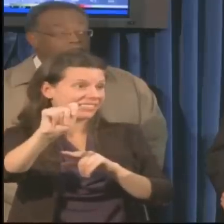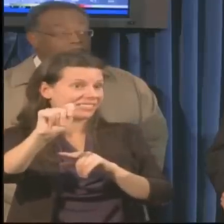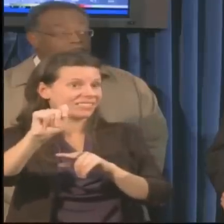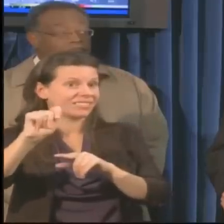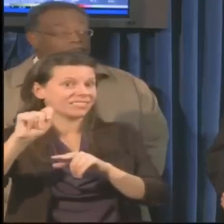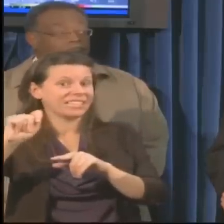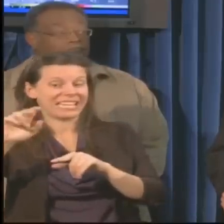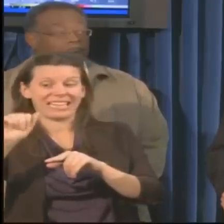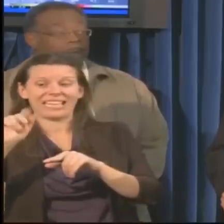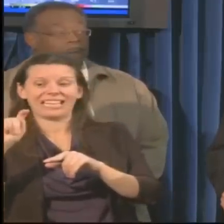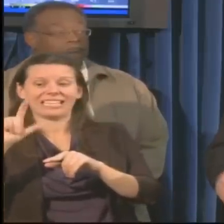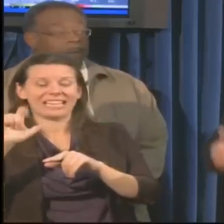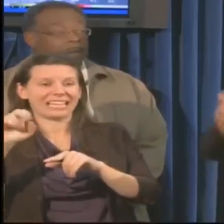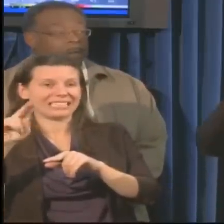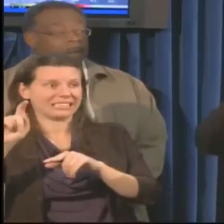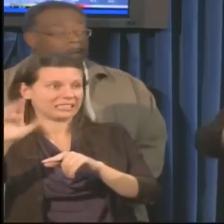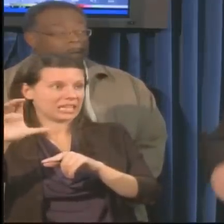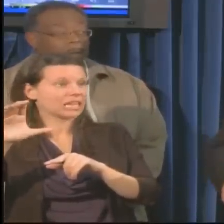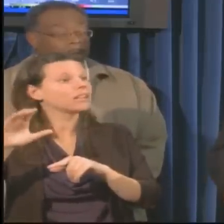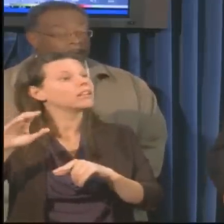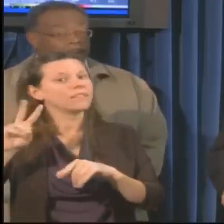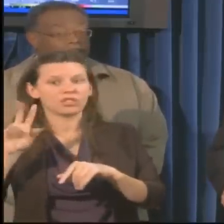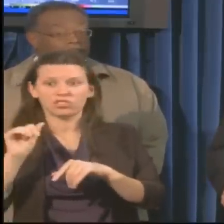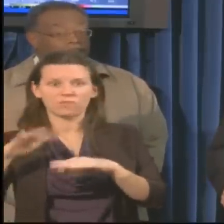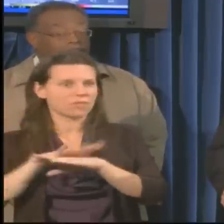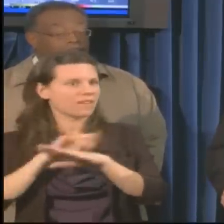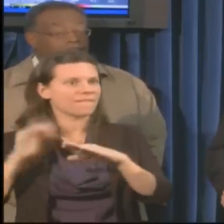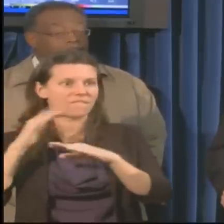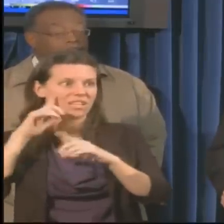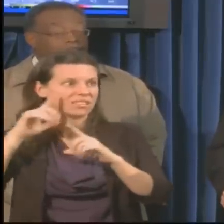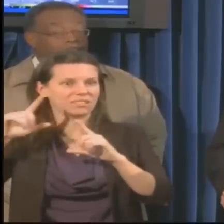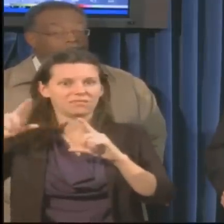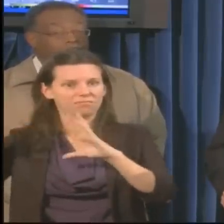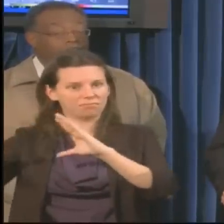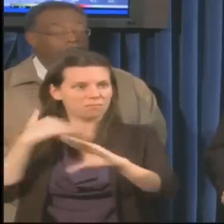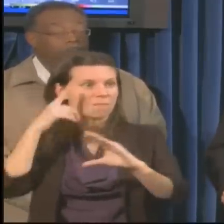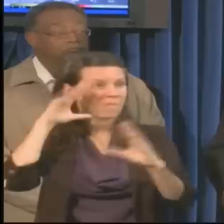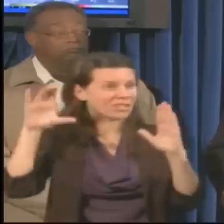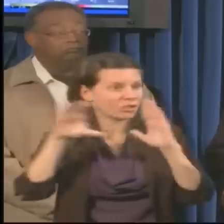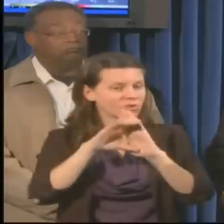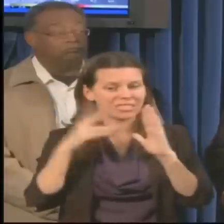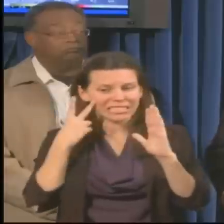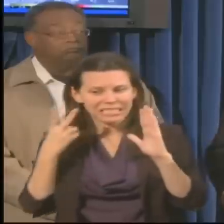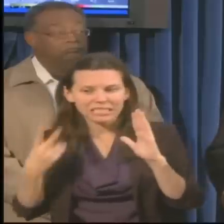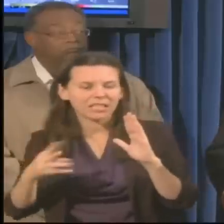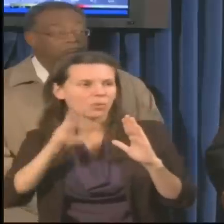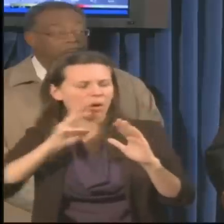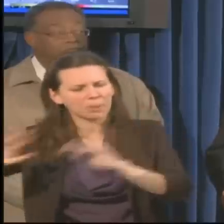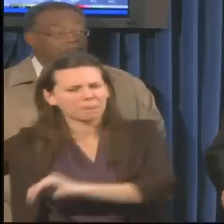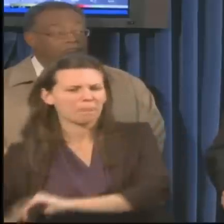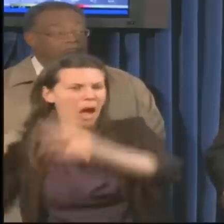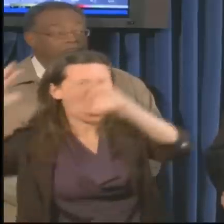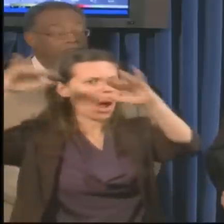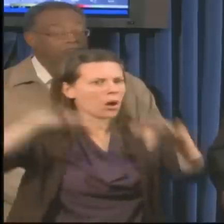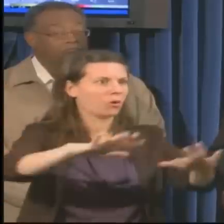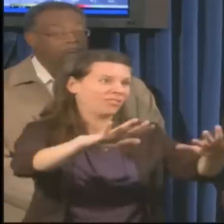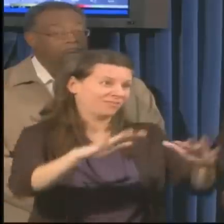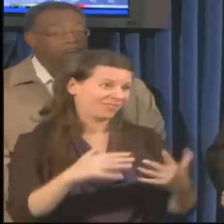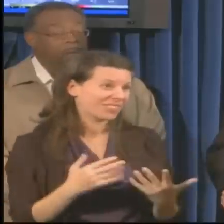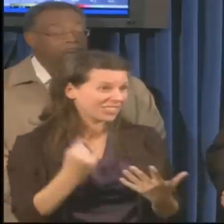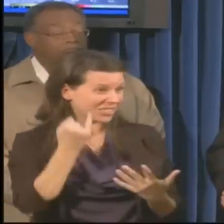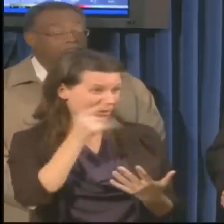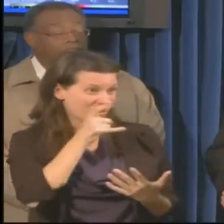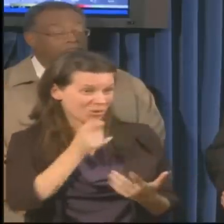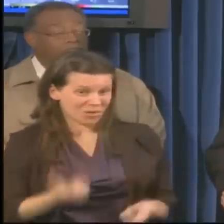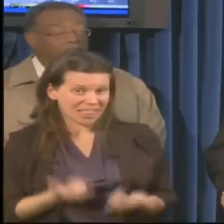covered with water. The tide's already up to the boardwalk. So people that are living at or near